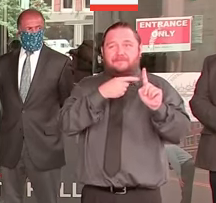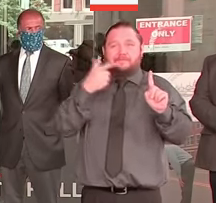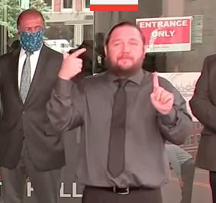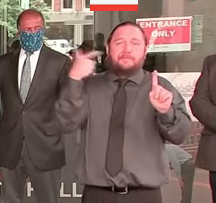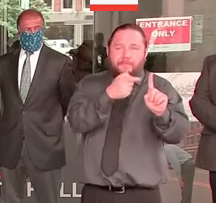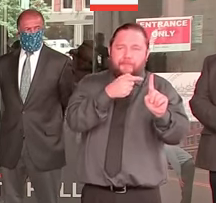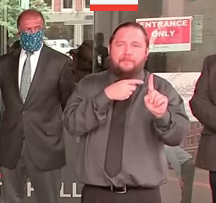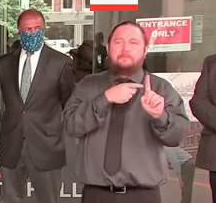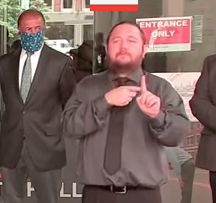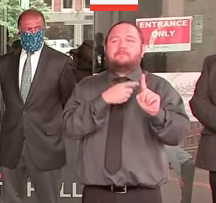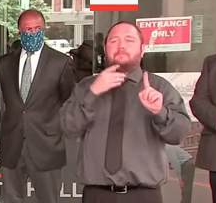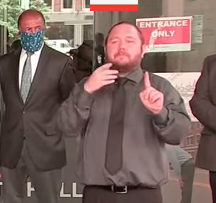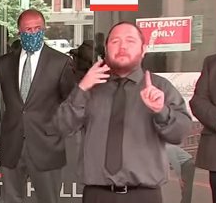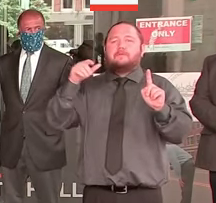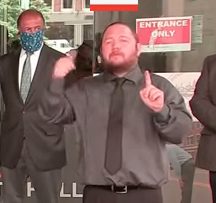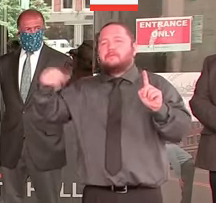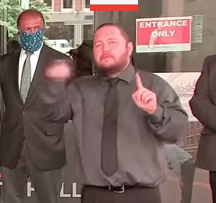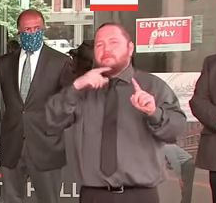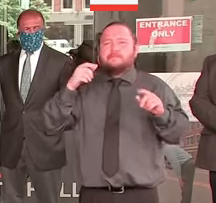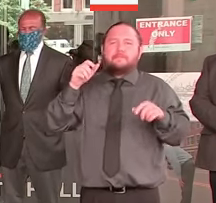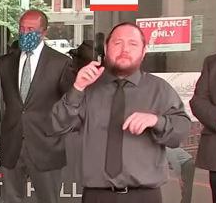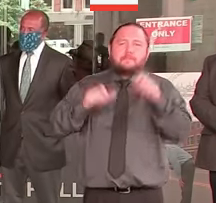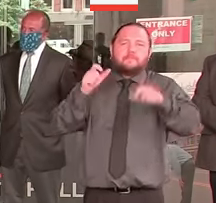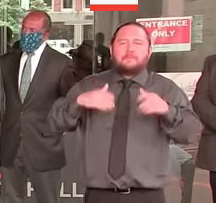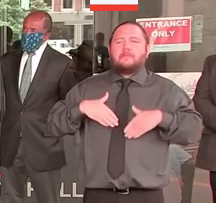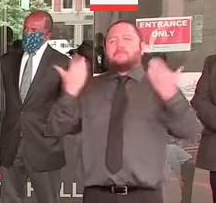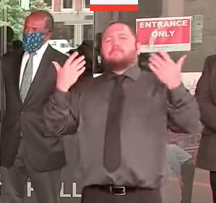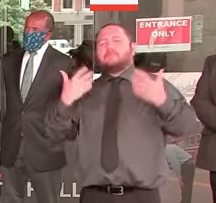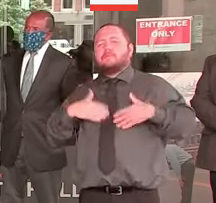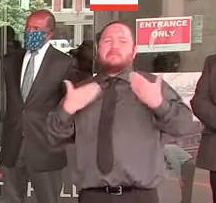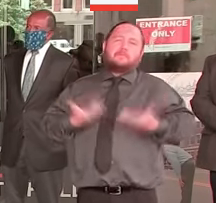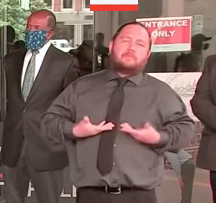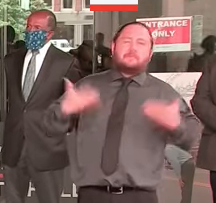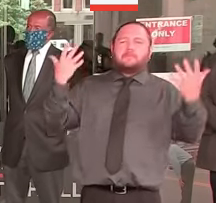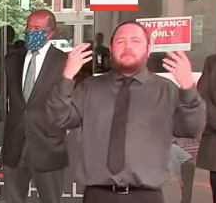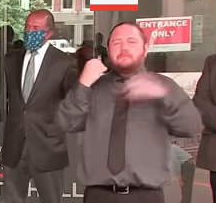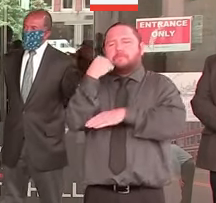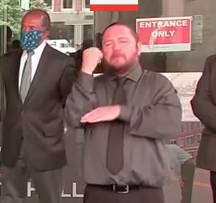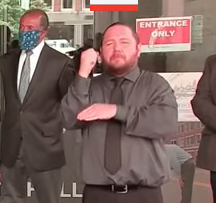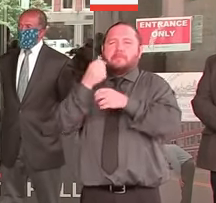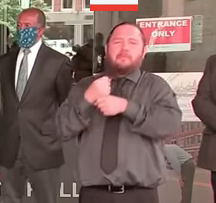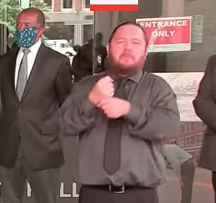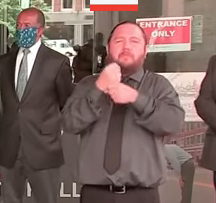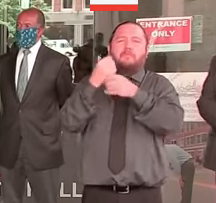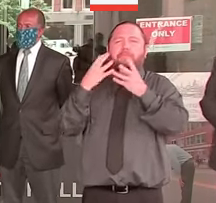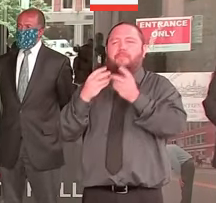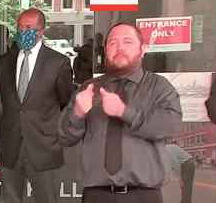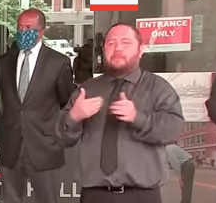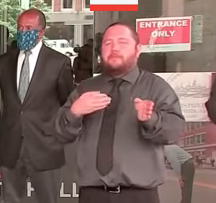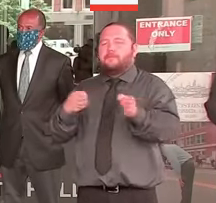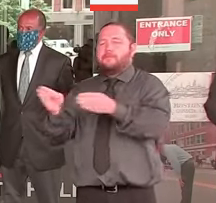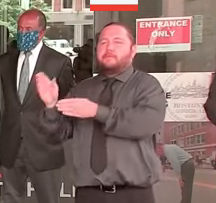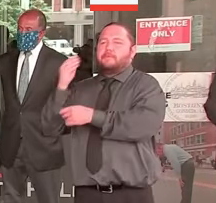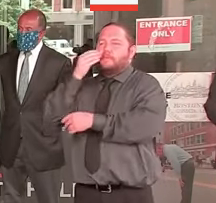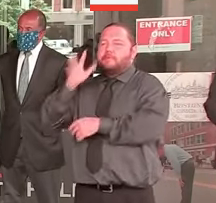Sometimes when we turn the page, it's because we can't get the proper federal attention or attention to it. It's incumbent upon me as mayor